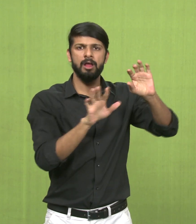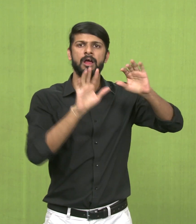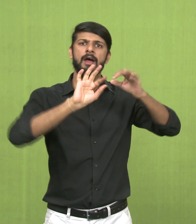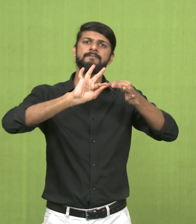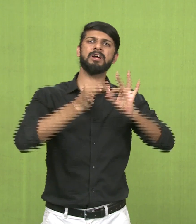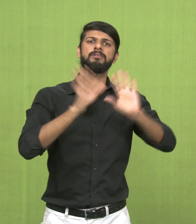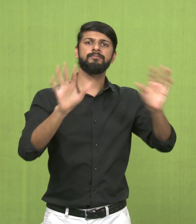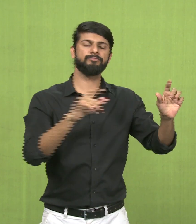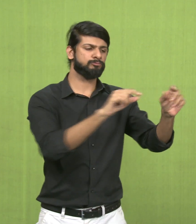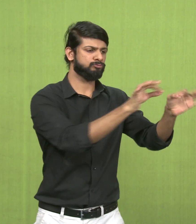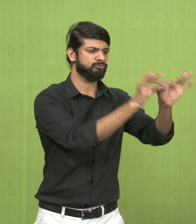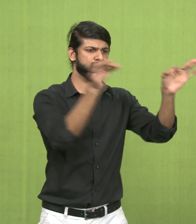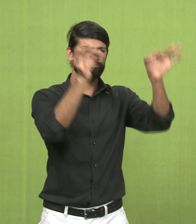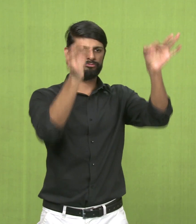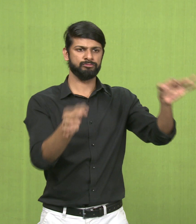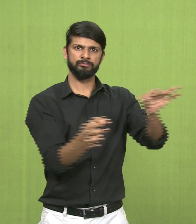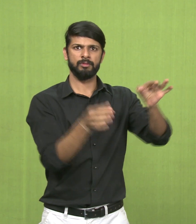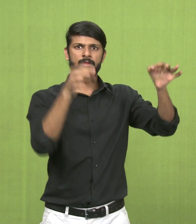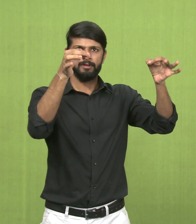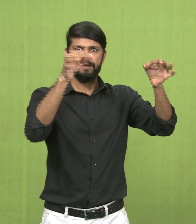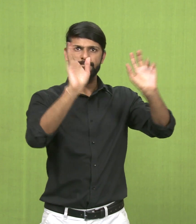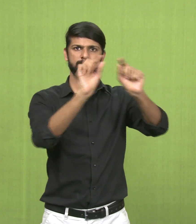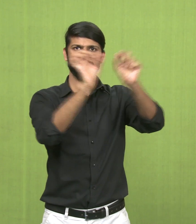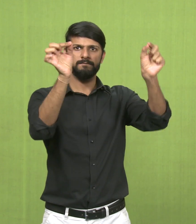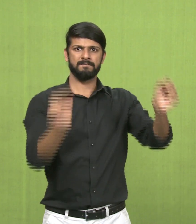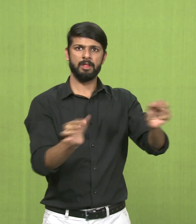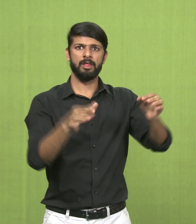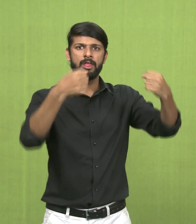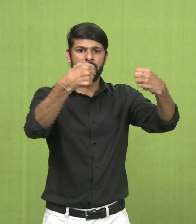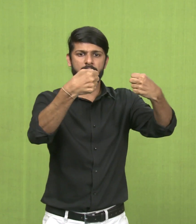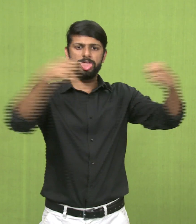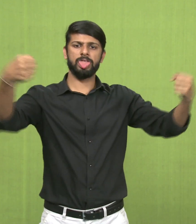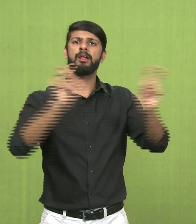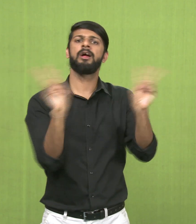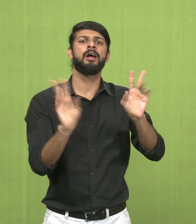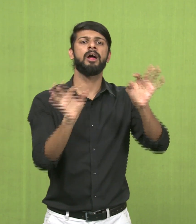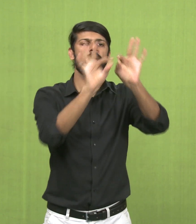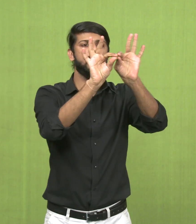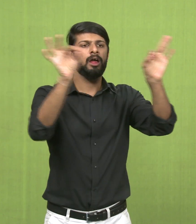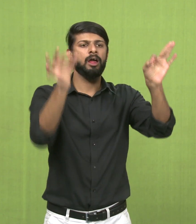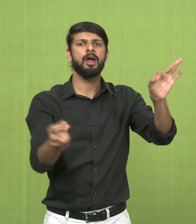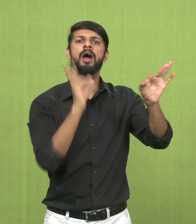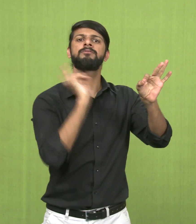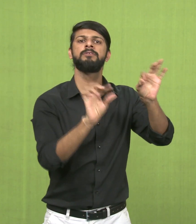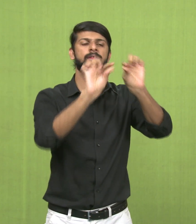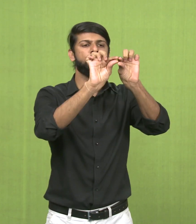mark which is greater in length than the width.